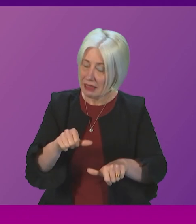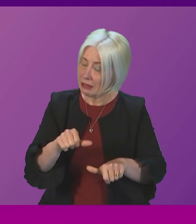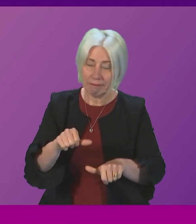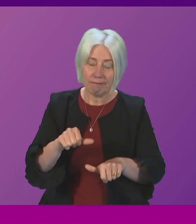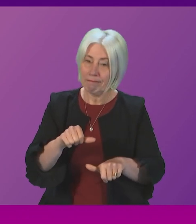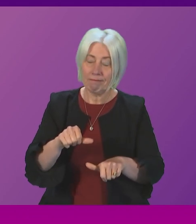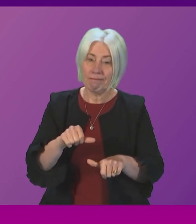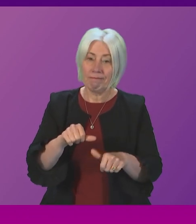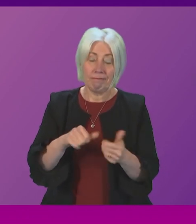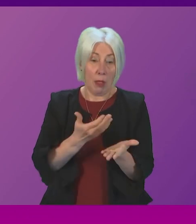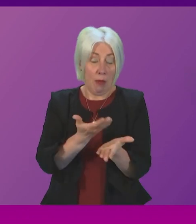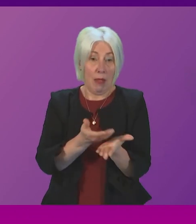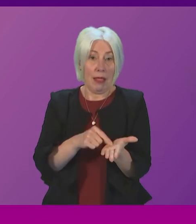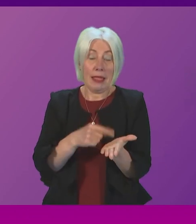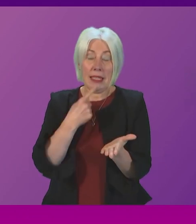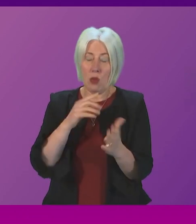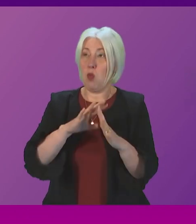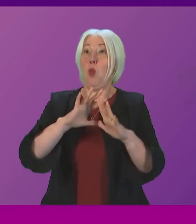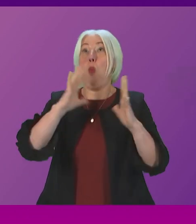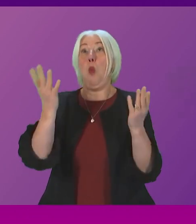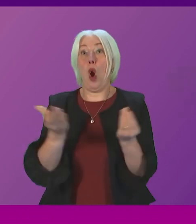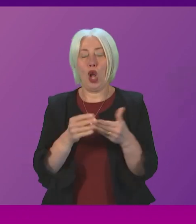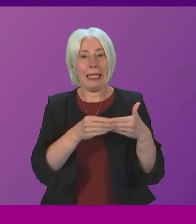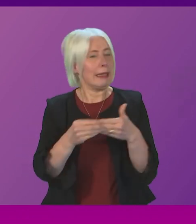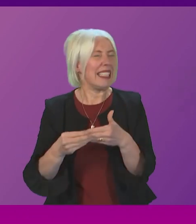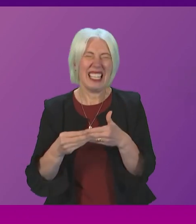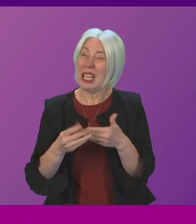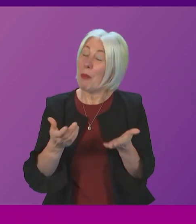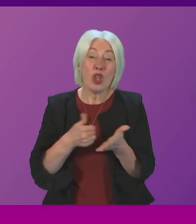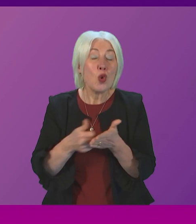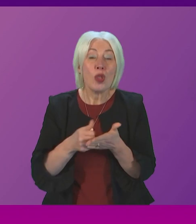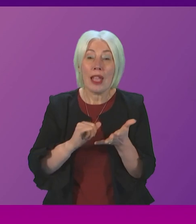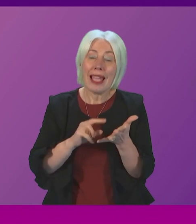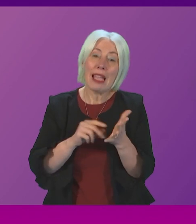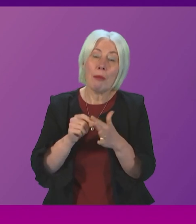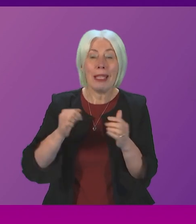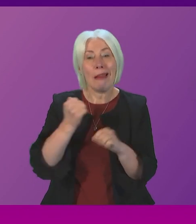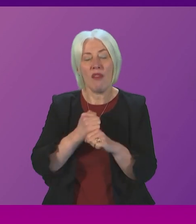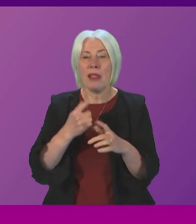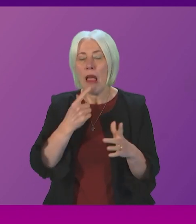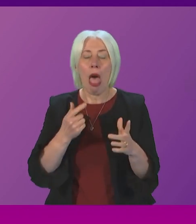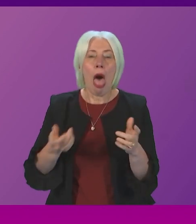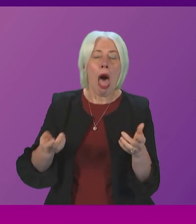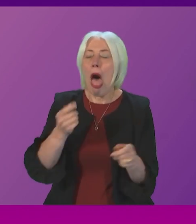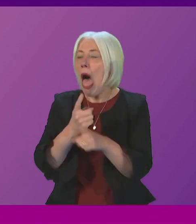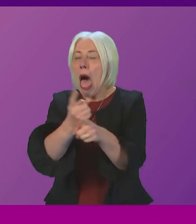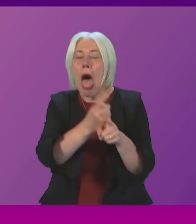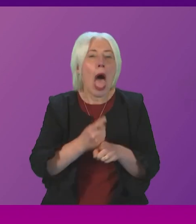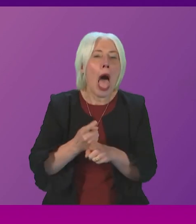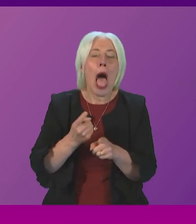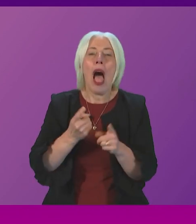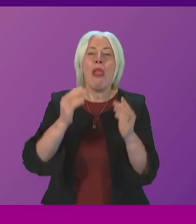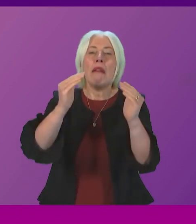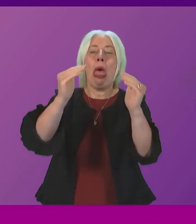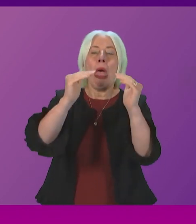was marked as world leading but as usual this SNP government are content to talk up change and settle for less